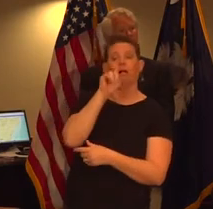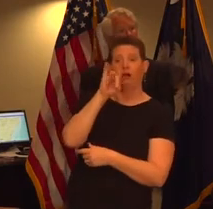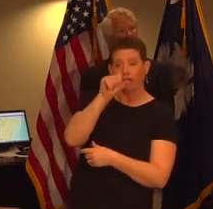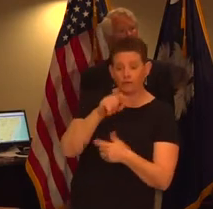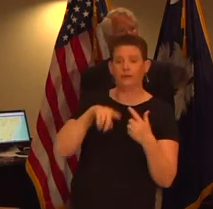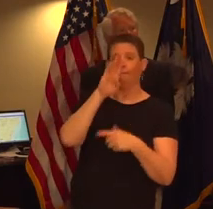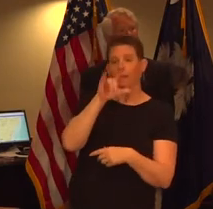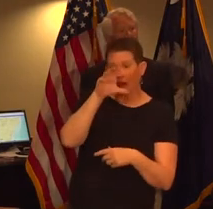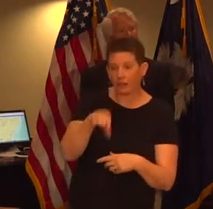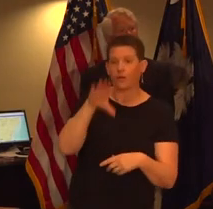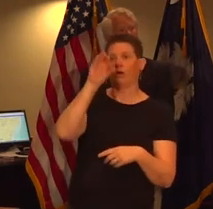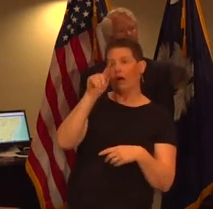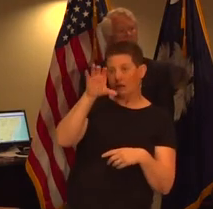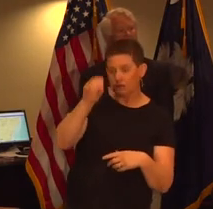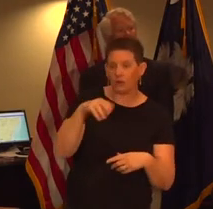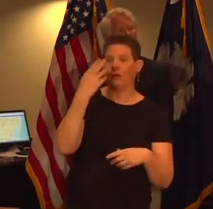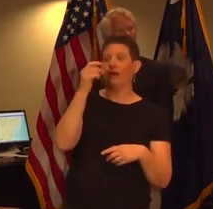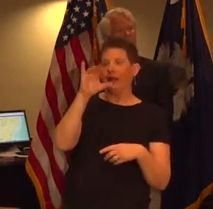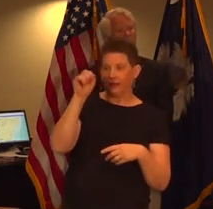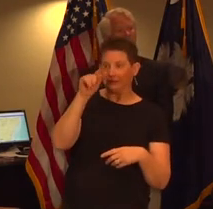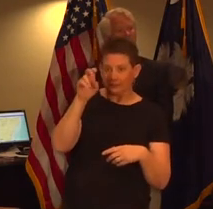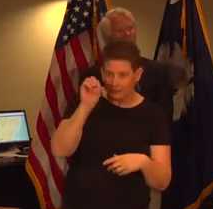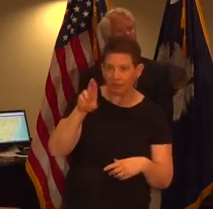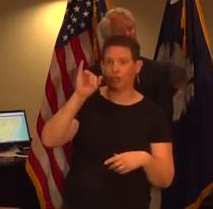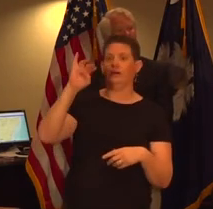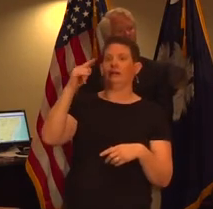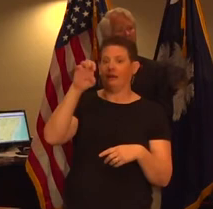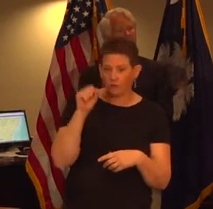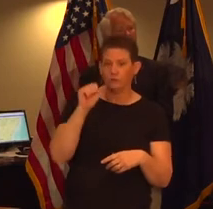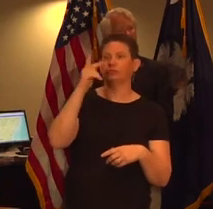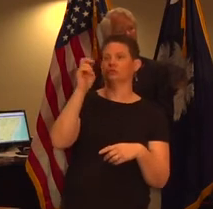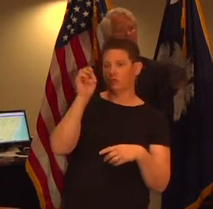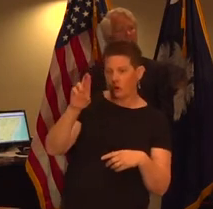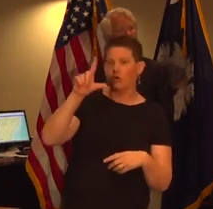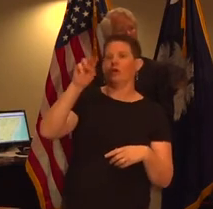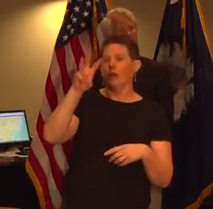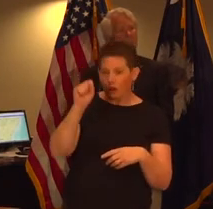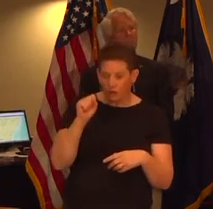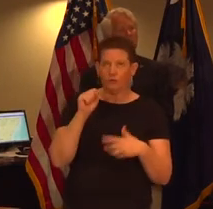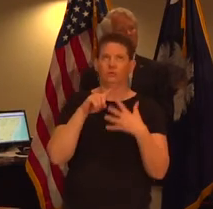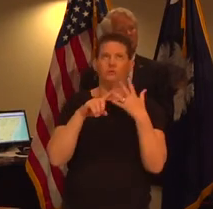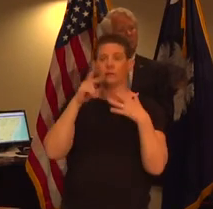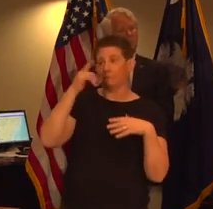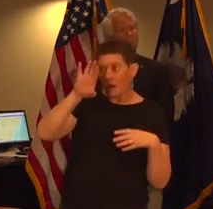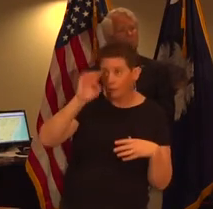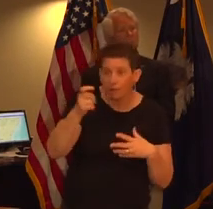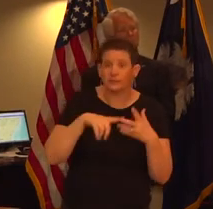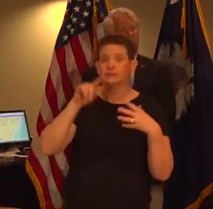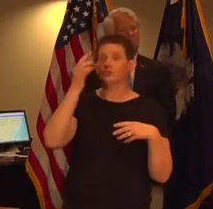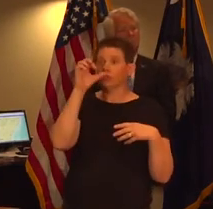buy low costco harris teeter engels kroger lowe's food publix